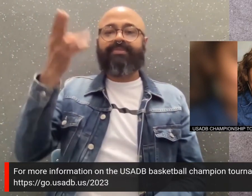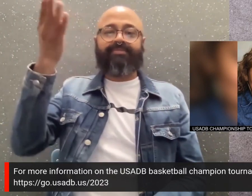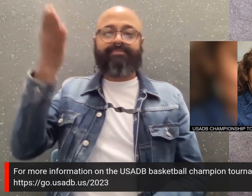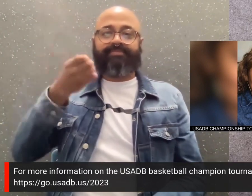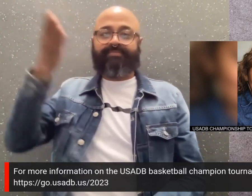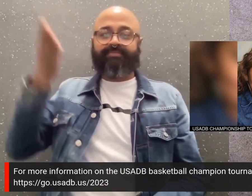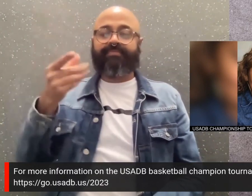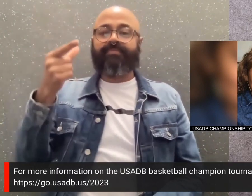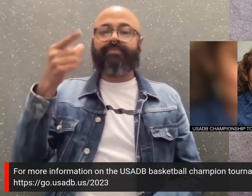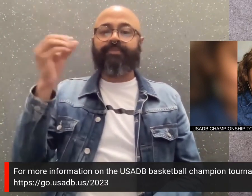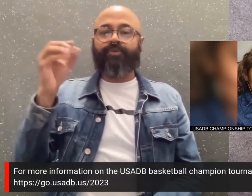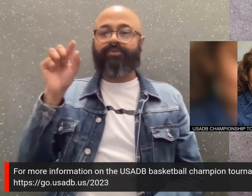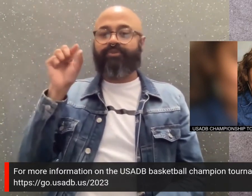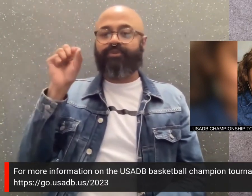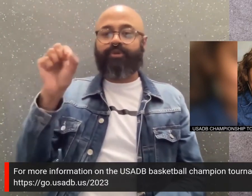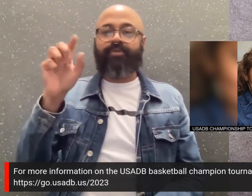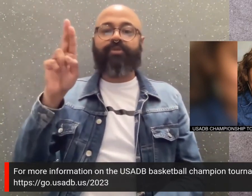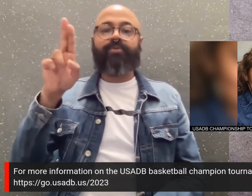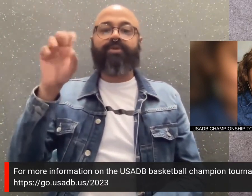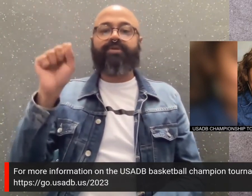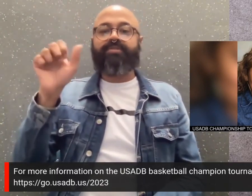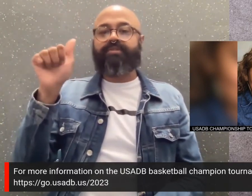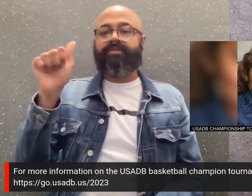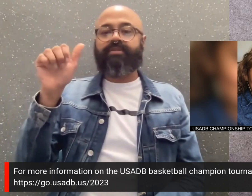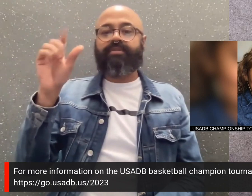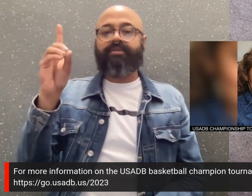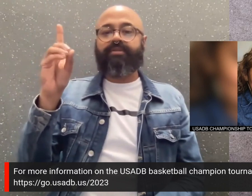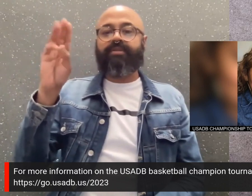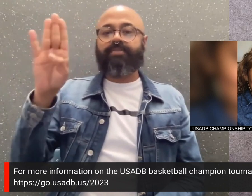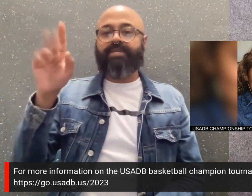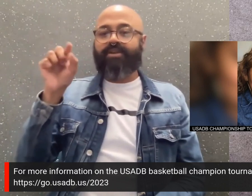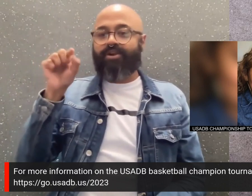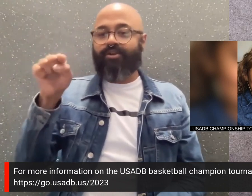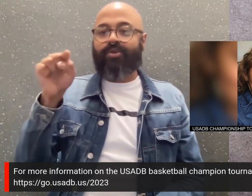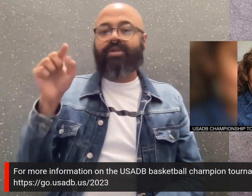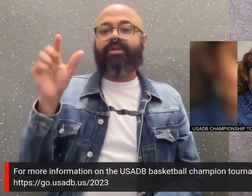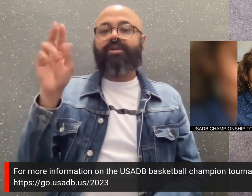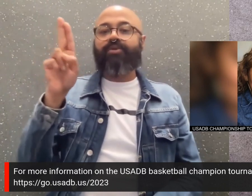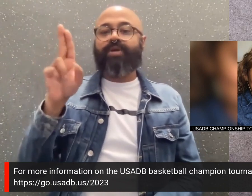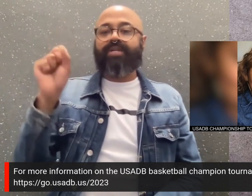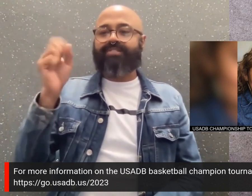.usadb.us slash 2023.